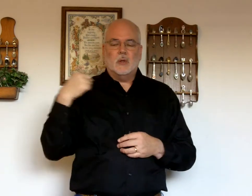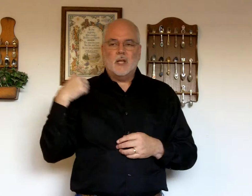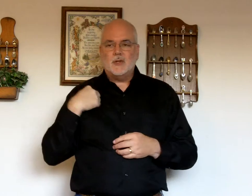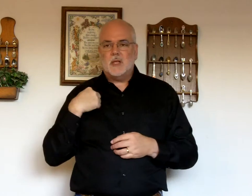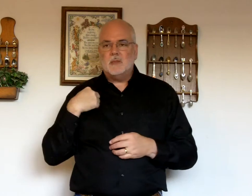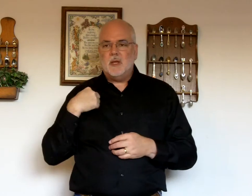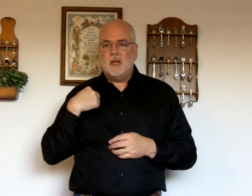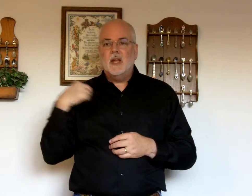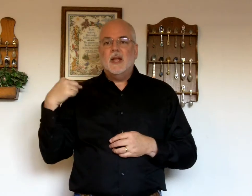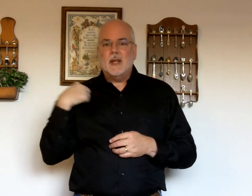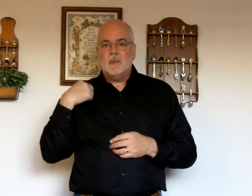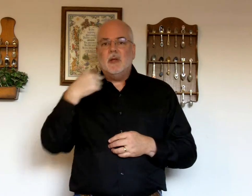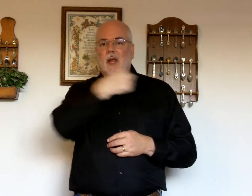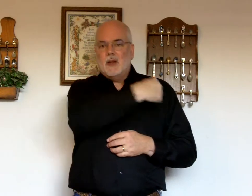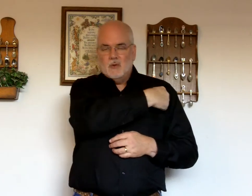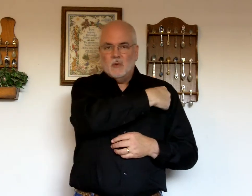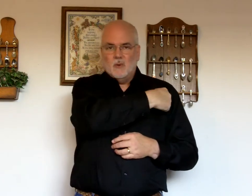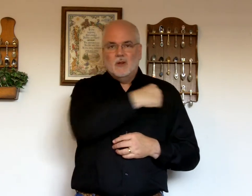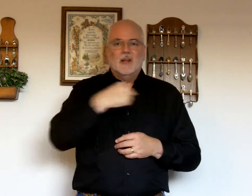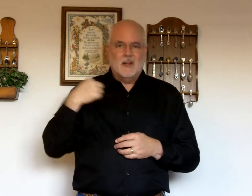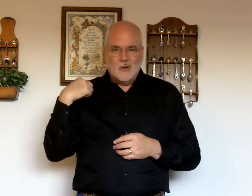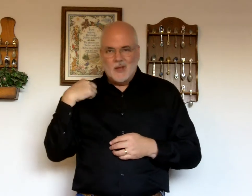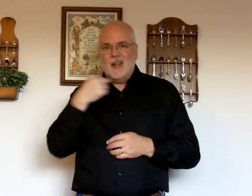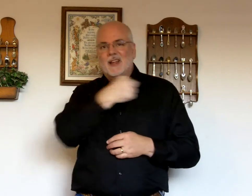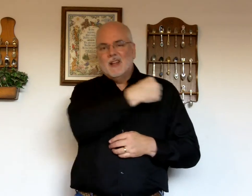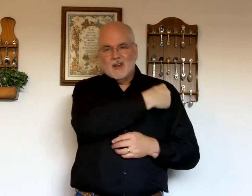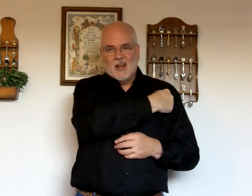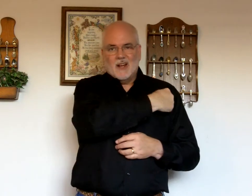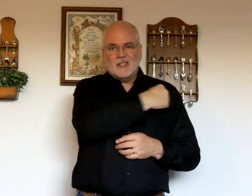it's not just me. It's me and you. Okay? Us.